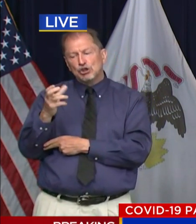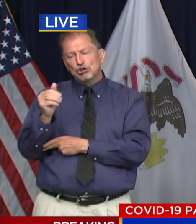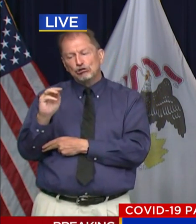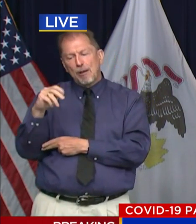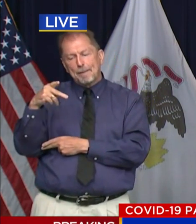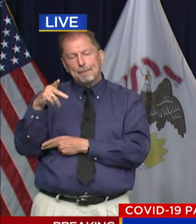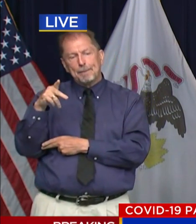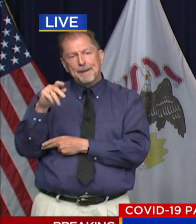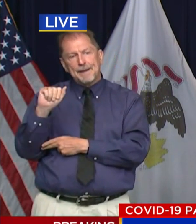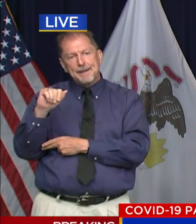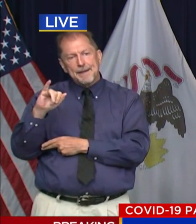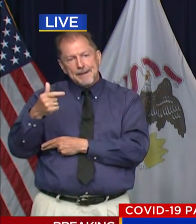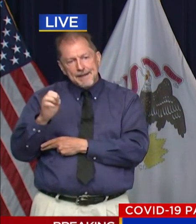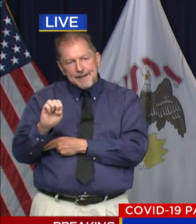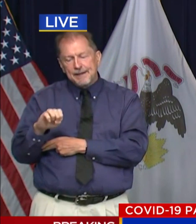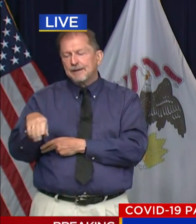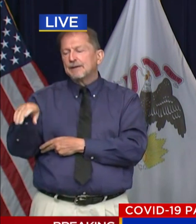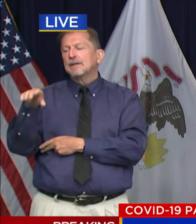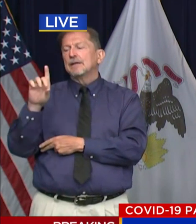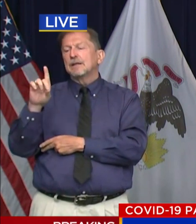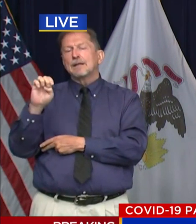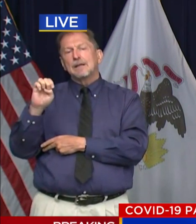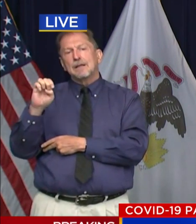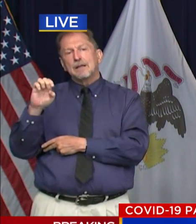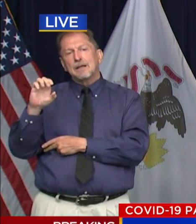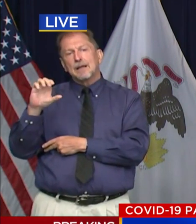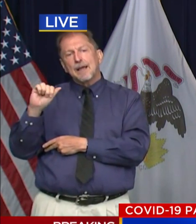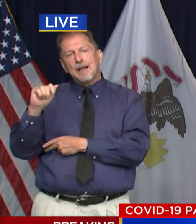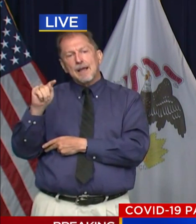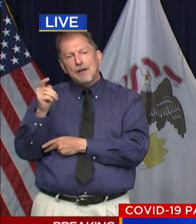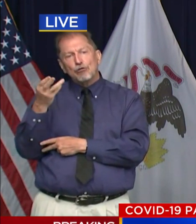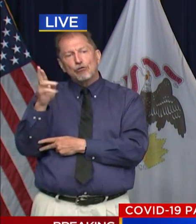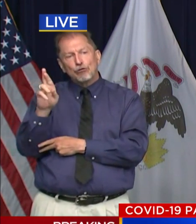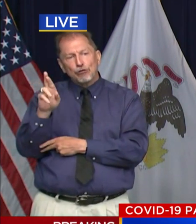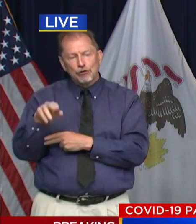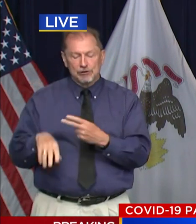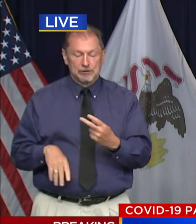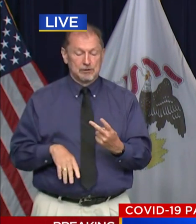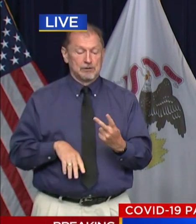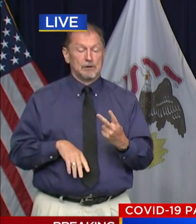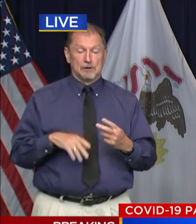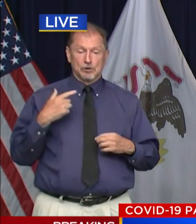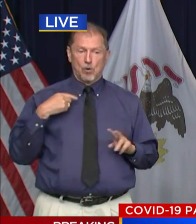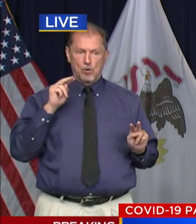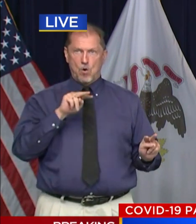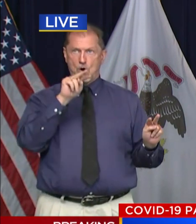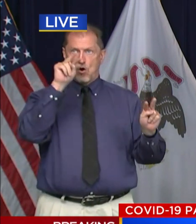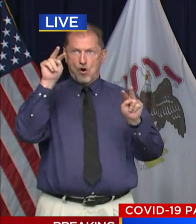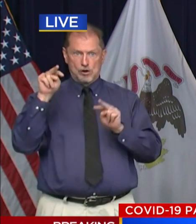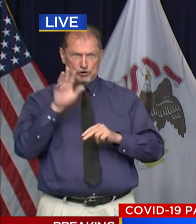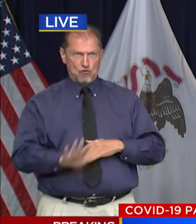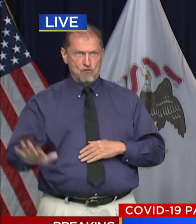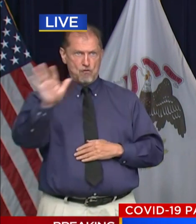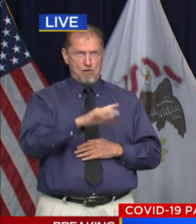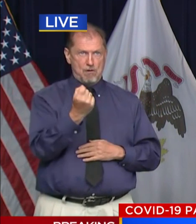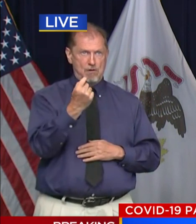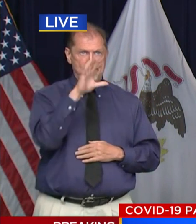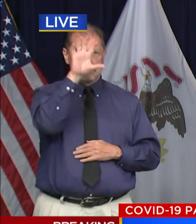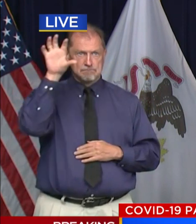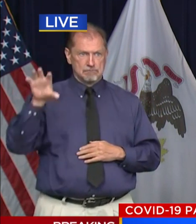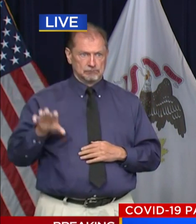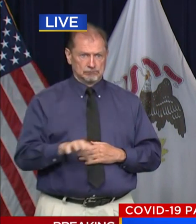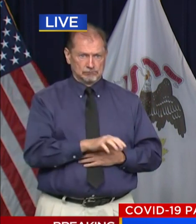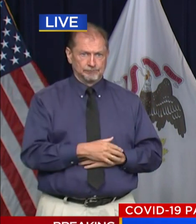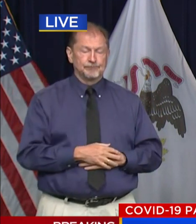Effingham. We continue to closely monitor every region. So I want to emphasize again that local